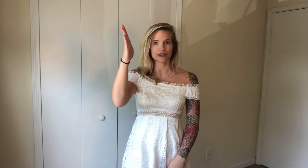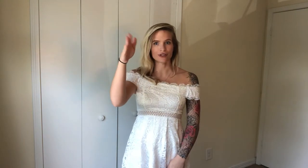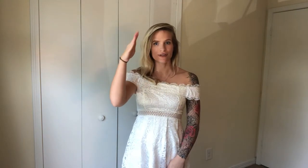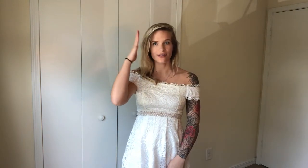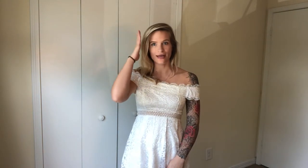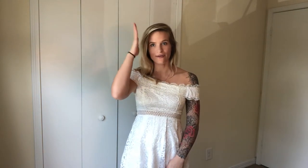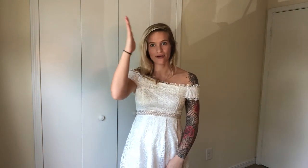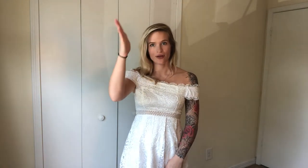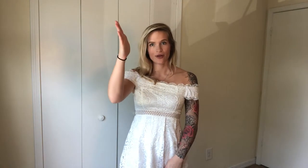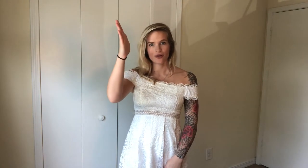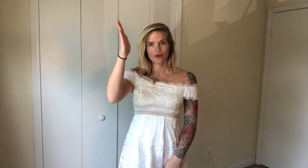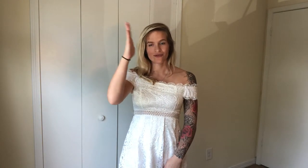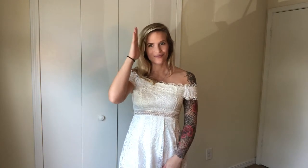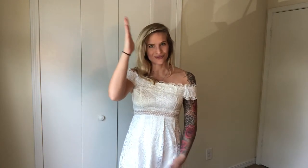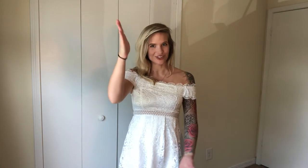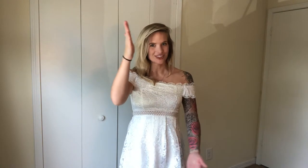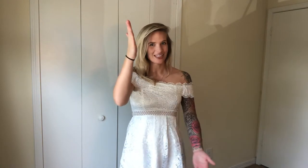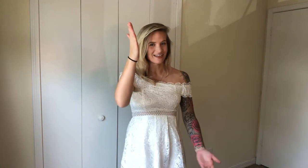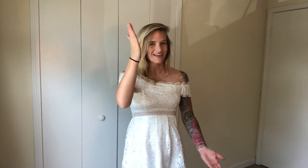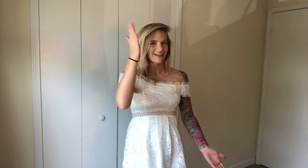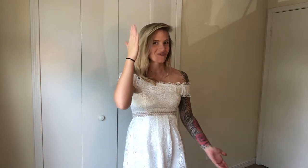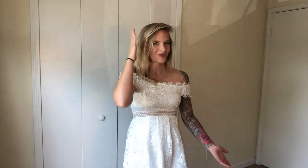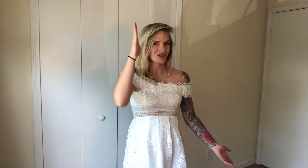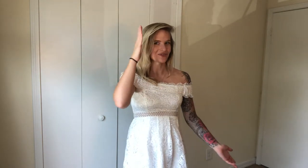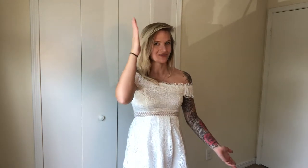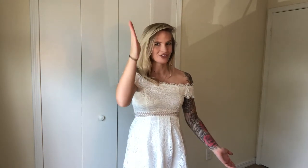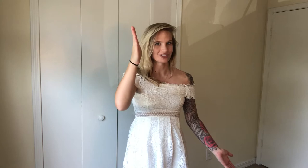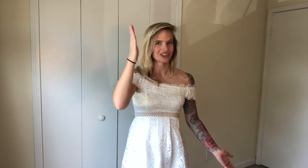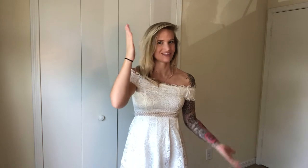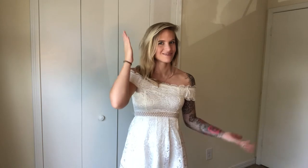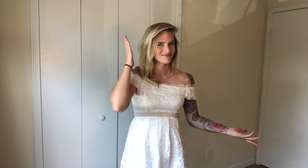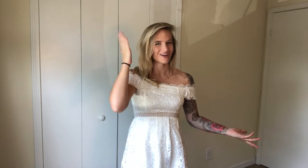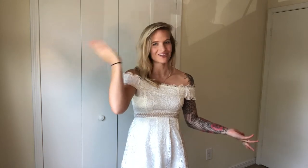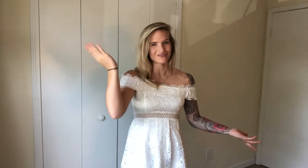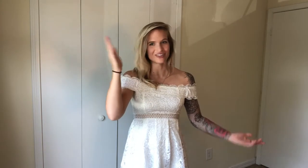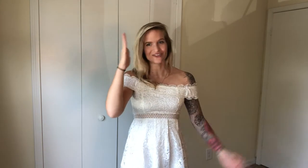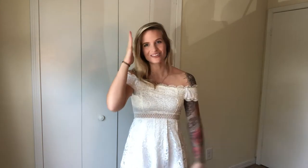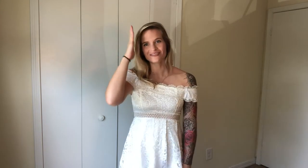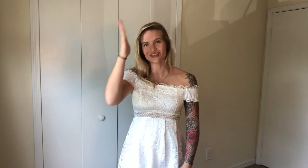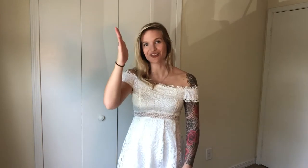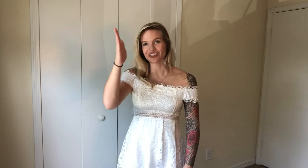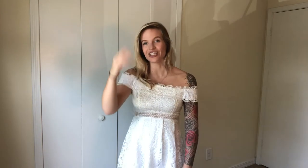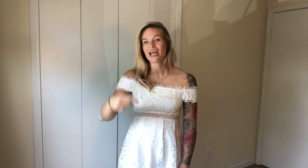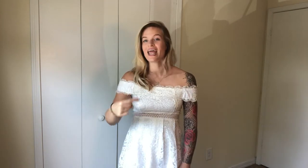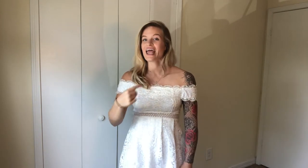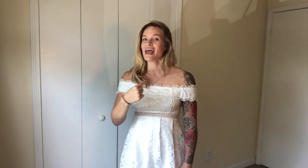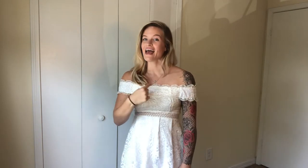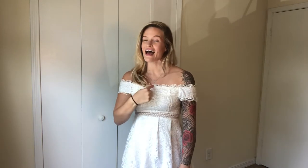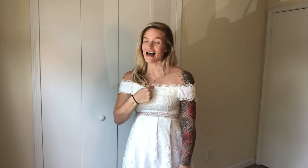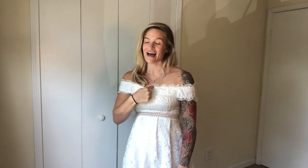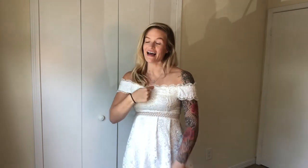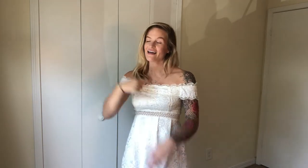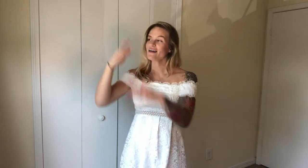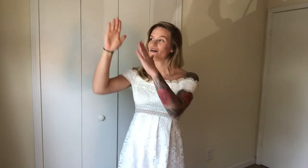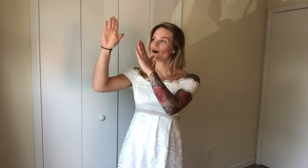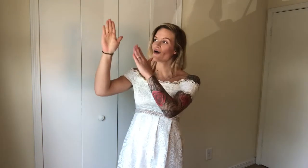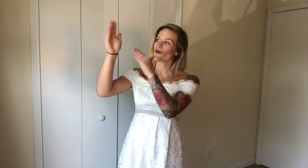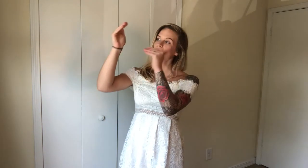that future sign again, will, future, all those, future. I hope.